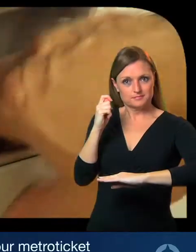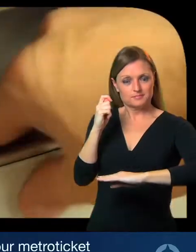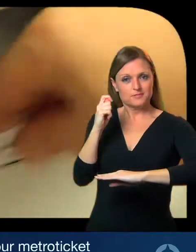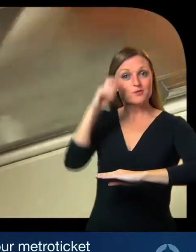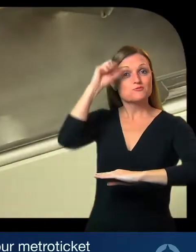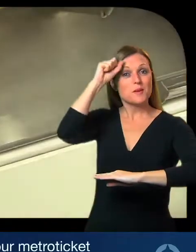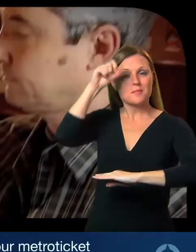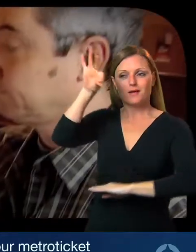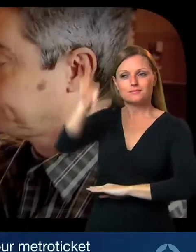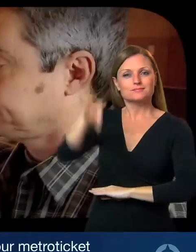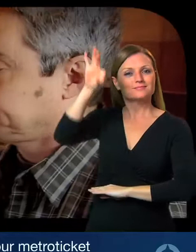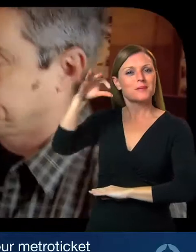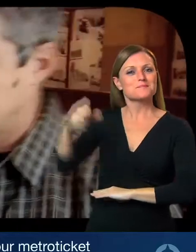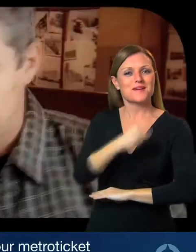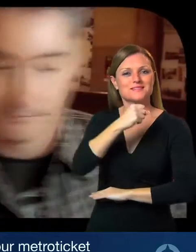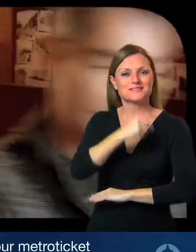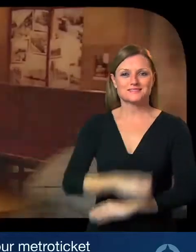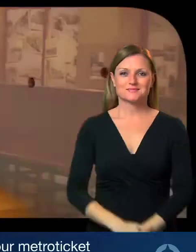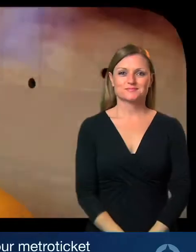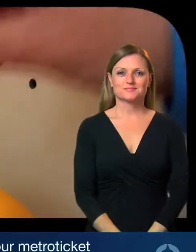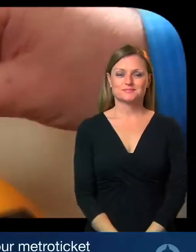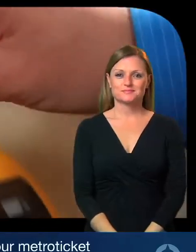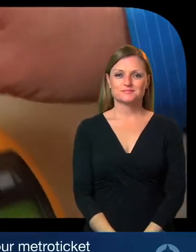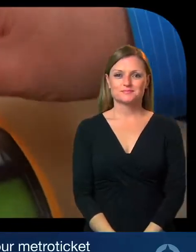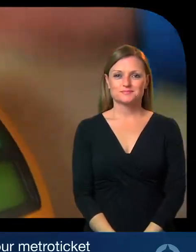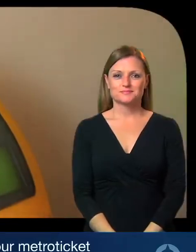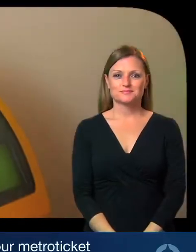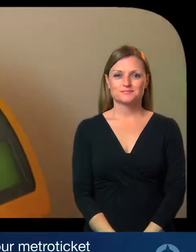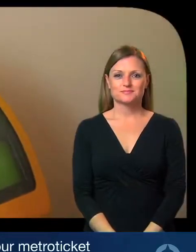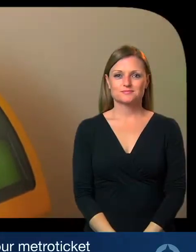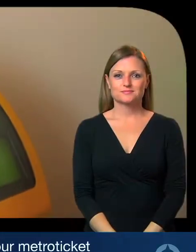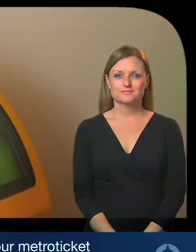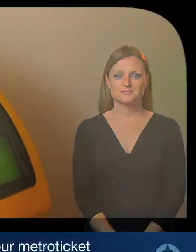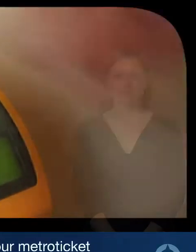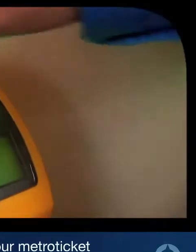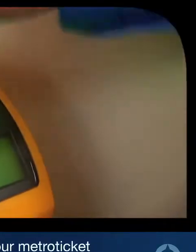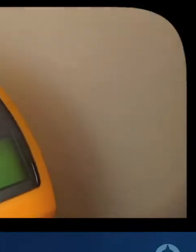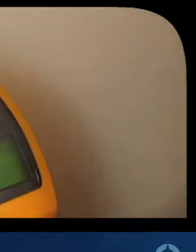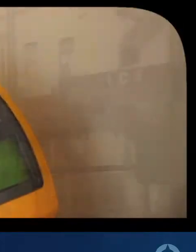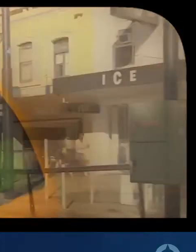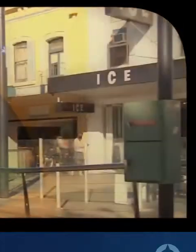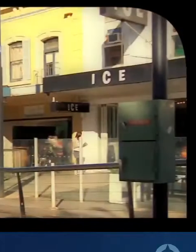you will need to validate your metro ticket each time you board a bus tram or train